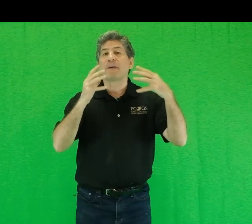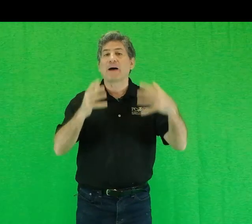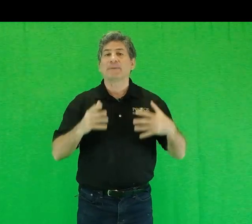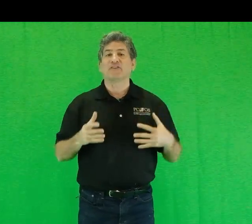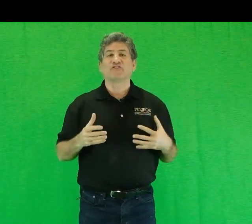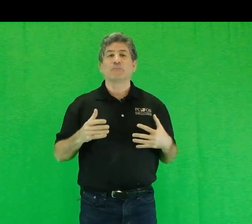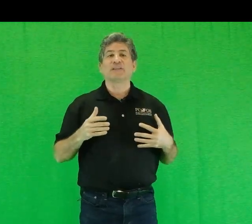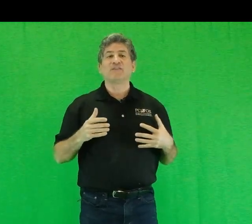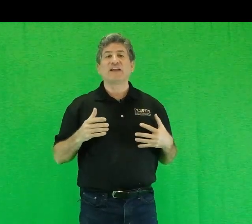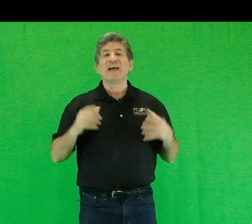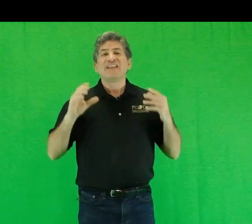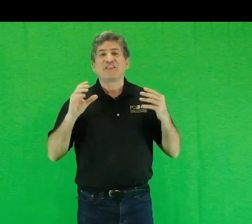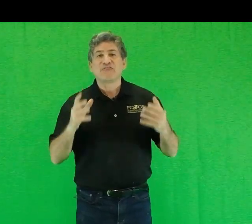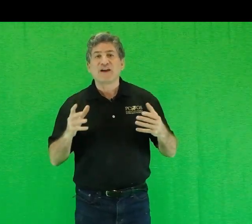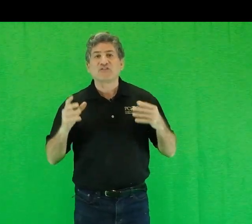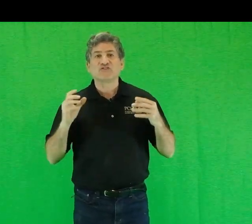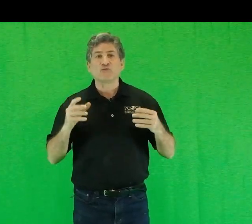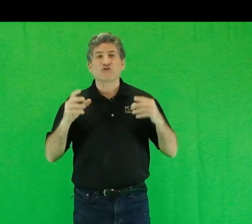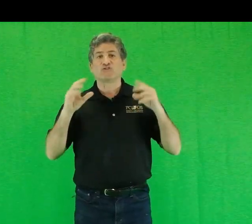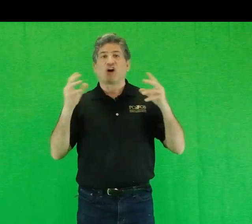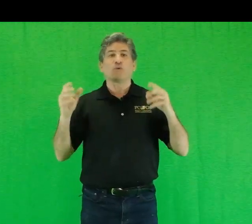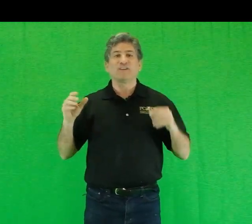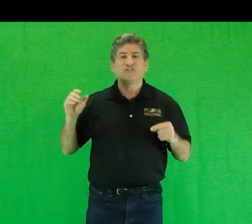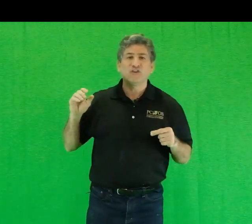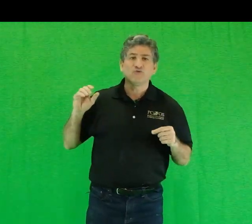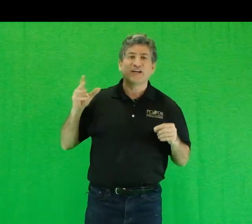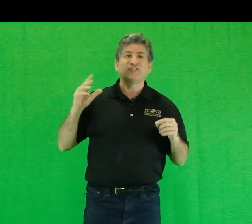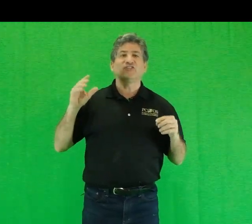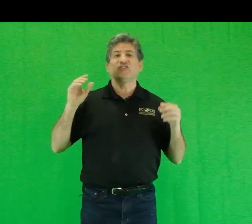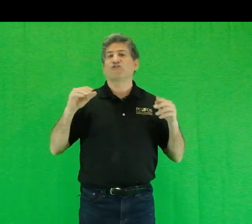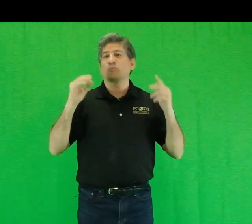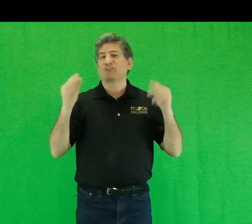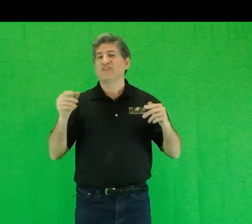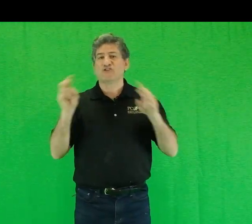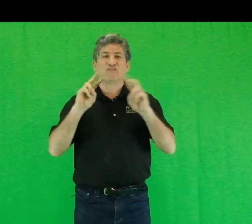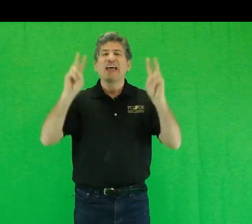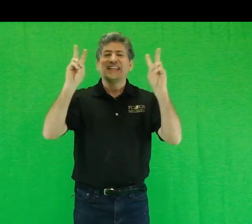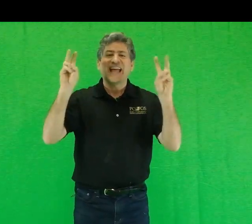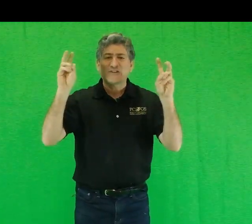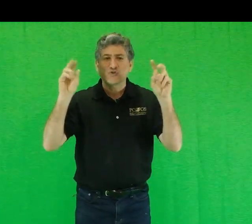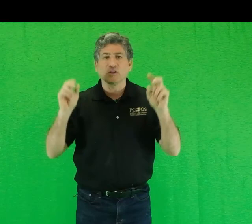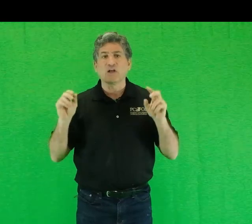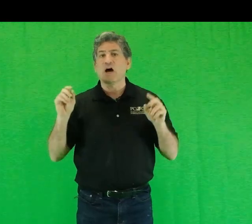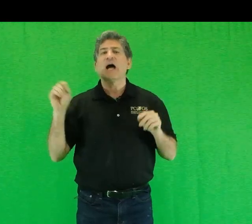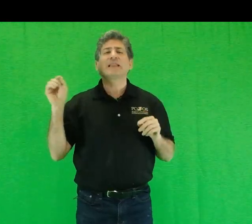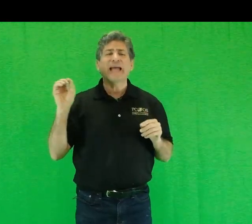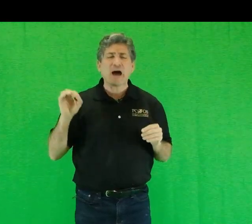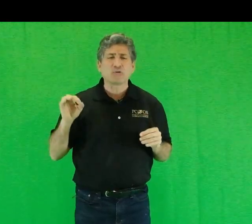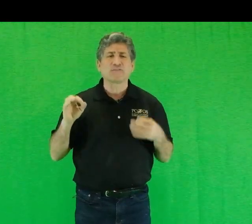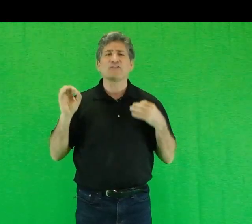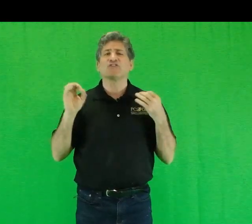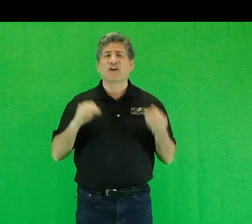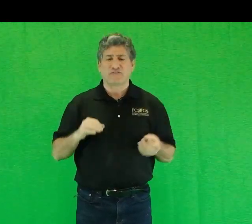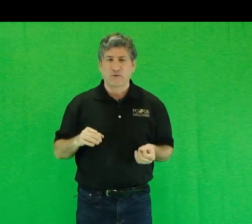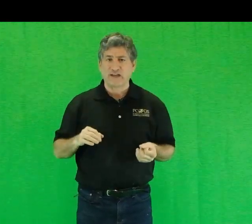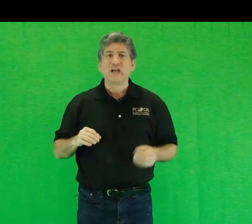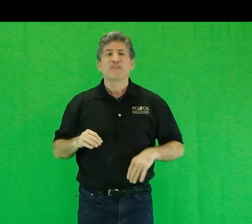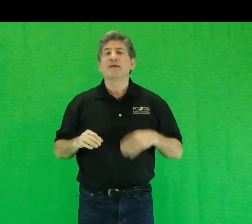populace into believing that their social Darwinist and eugenicist interpretation of natural law allowed for the suffering, the